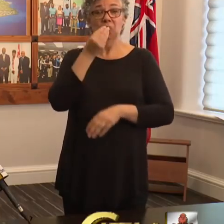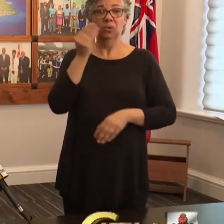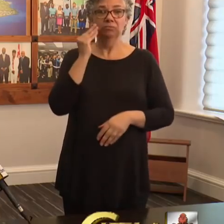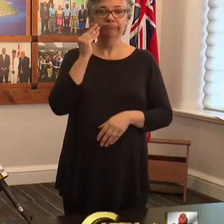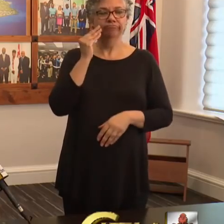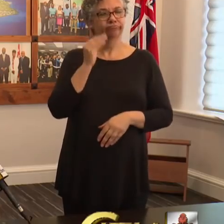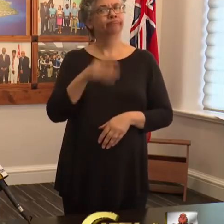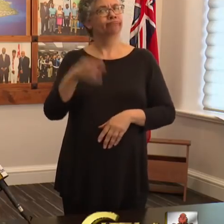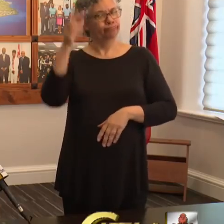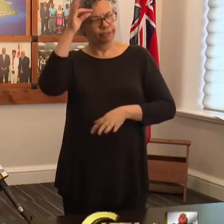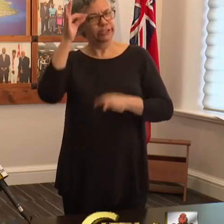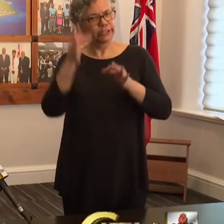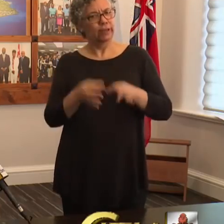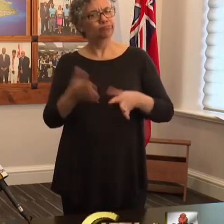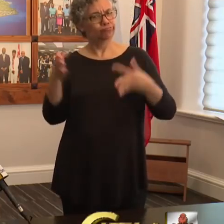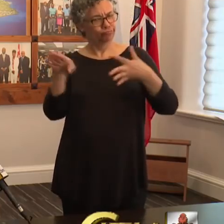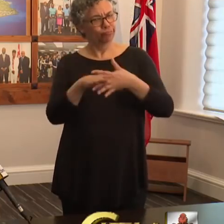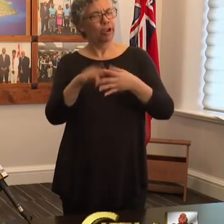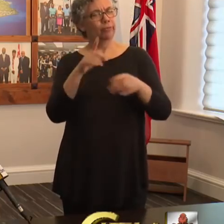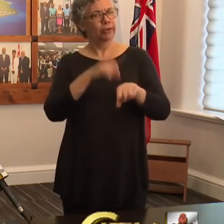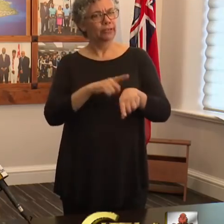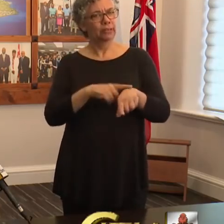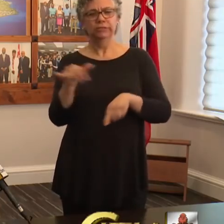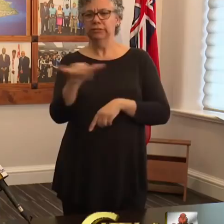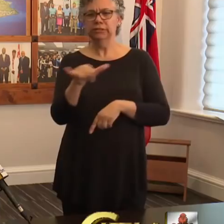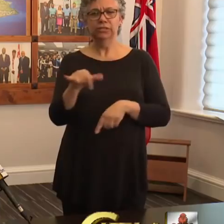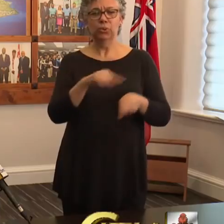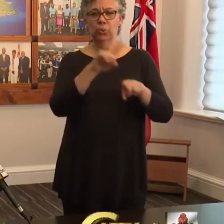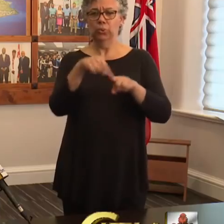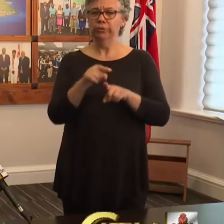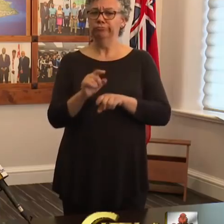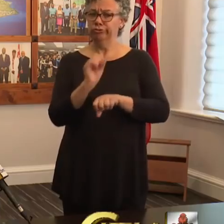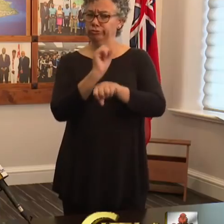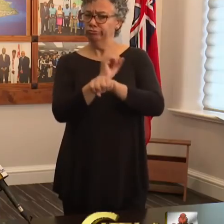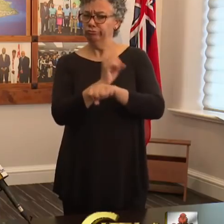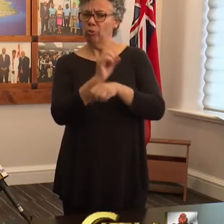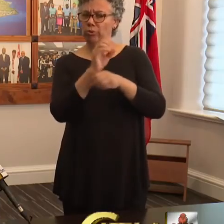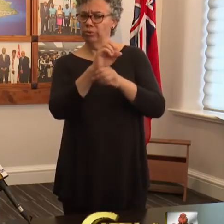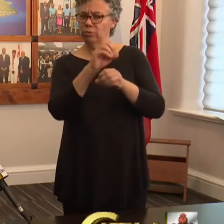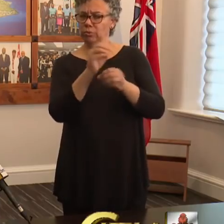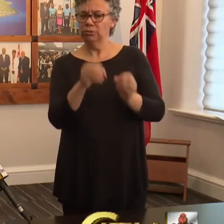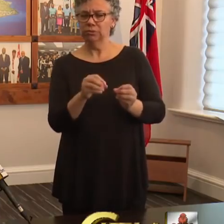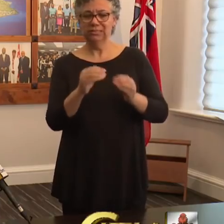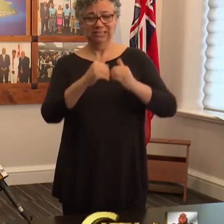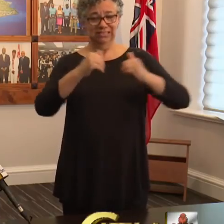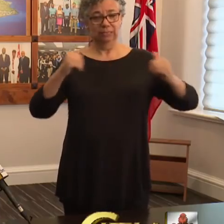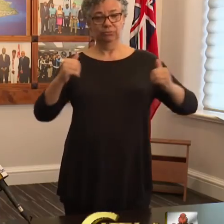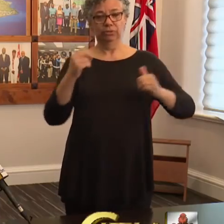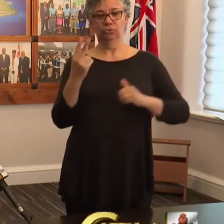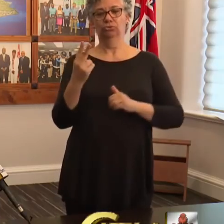knuckle of time as you would if you were going into the office so that you can differentiate your work time from your home life.